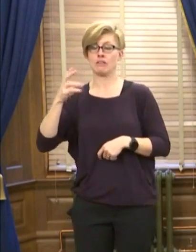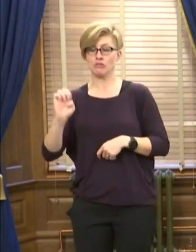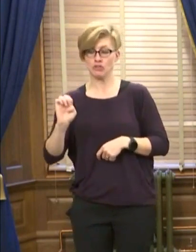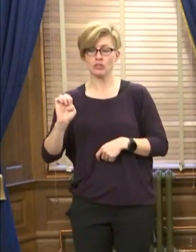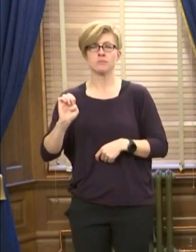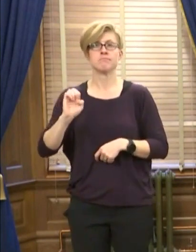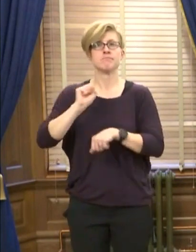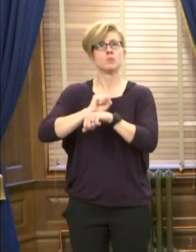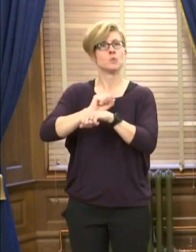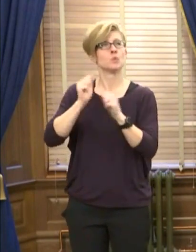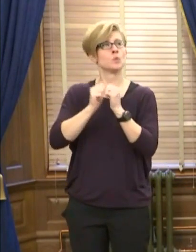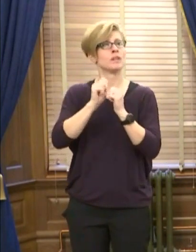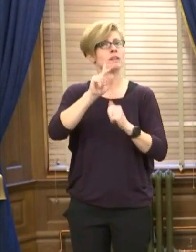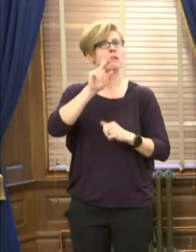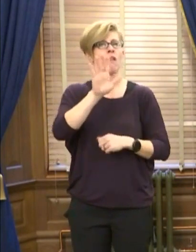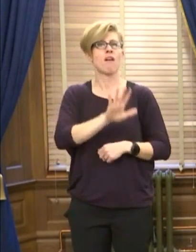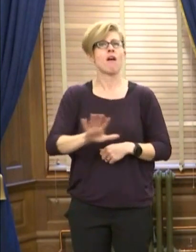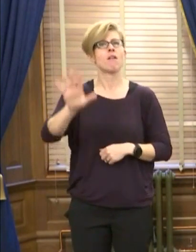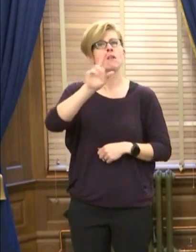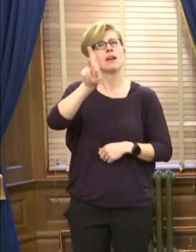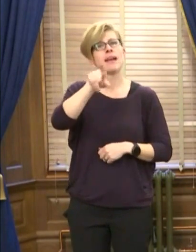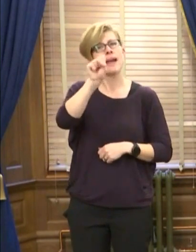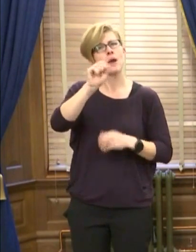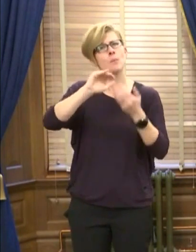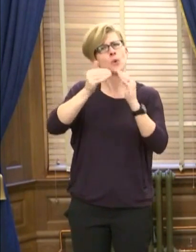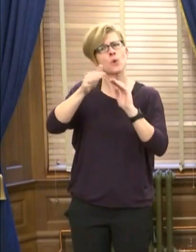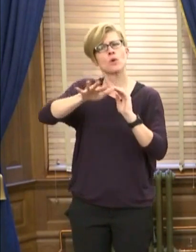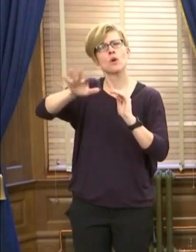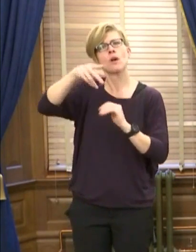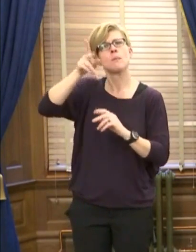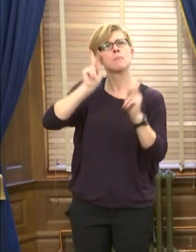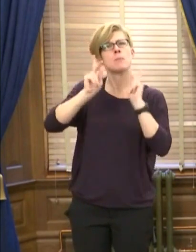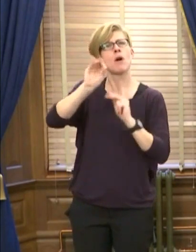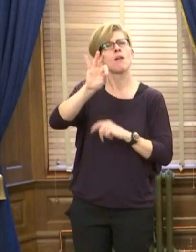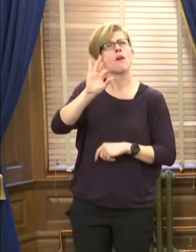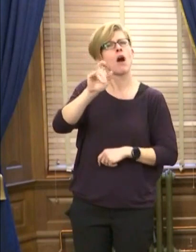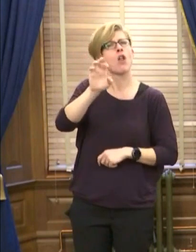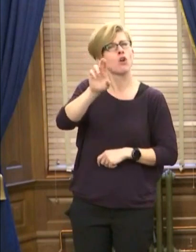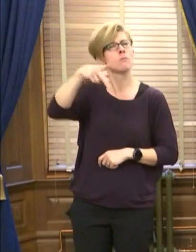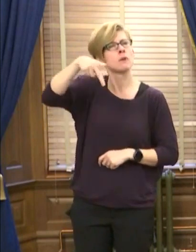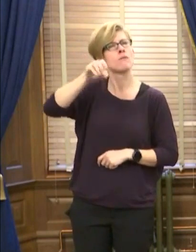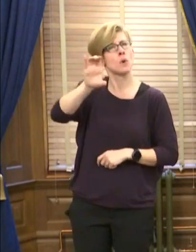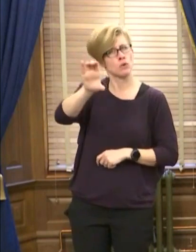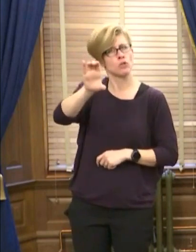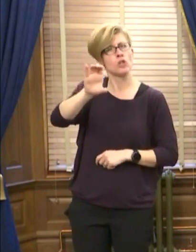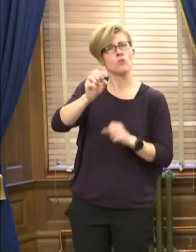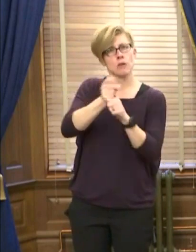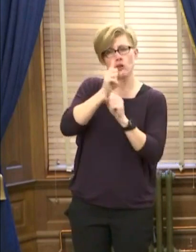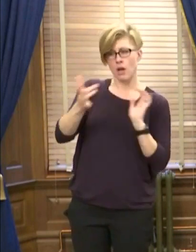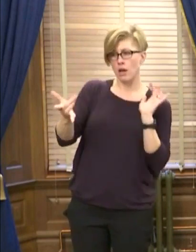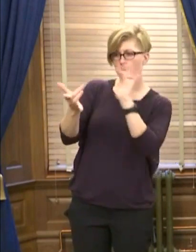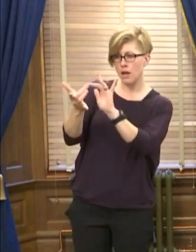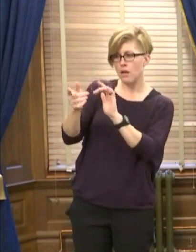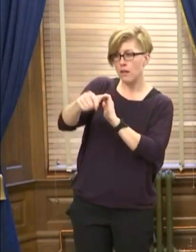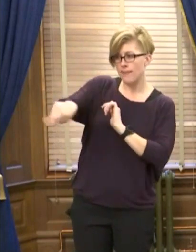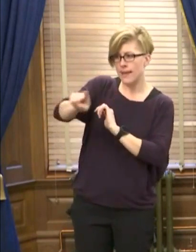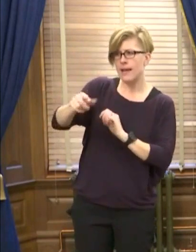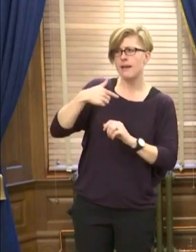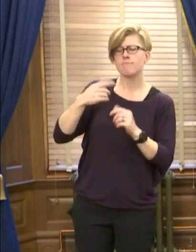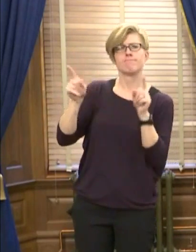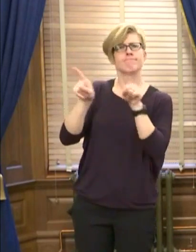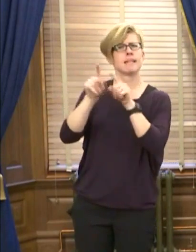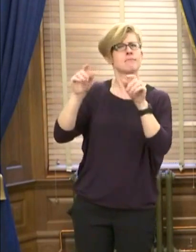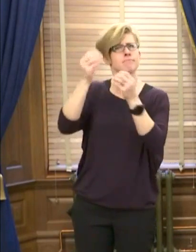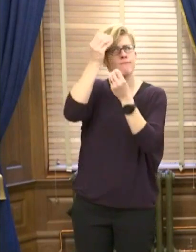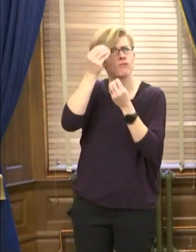with Kansas' communities of color to set up culturally relevant outreach to ensure equal access to both